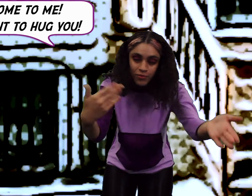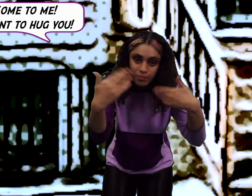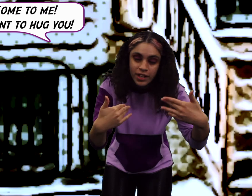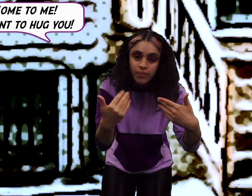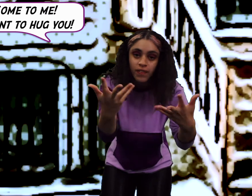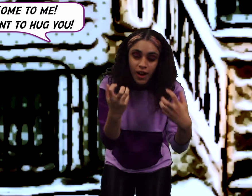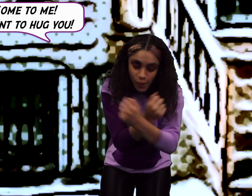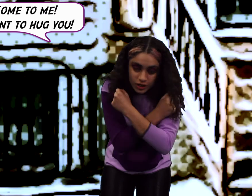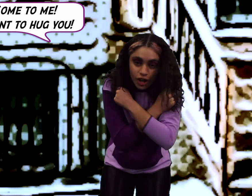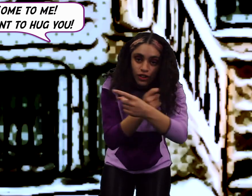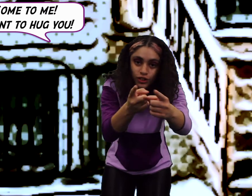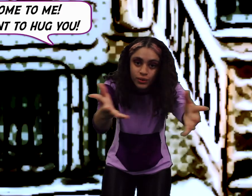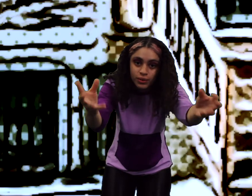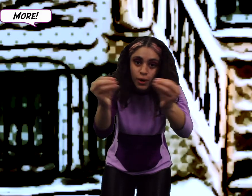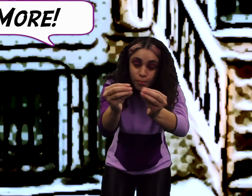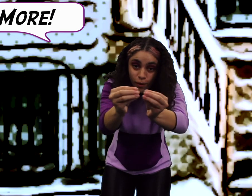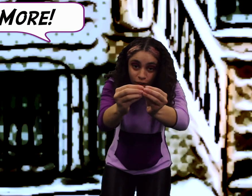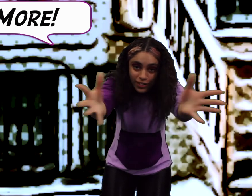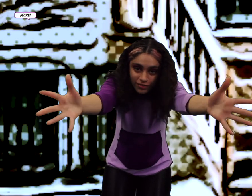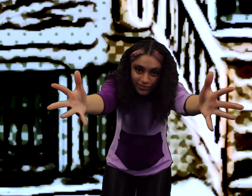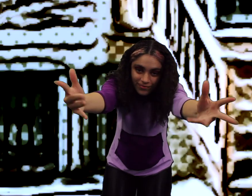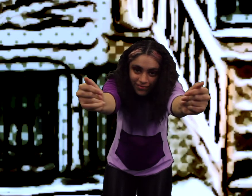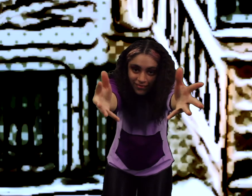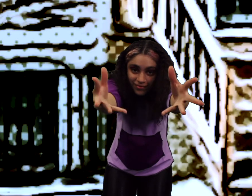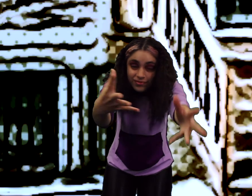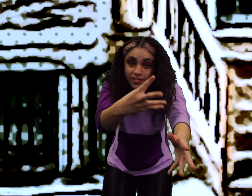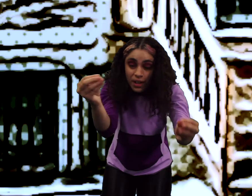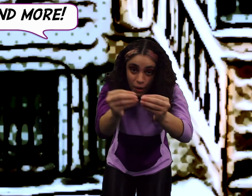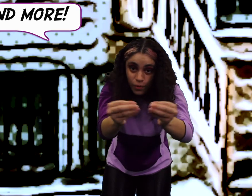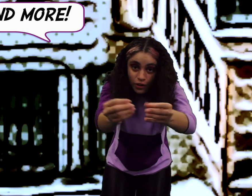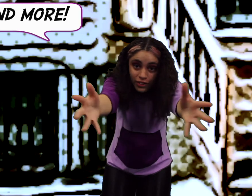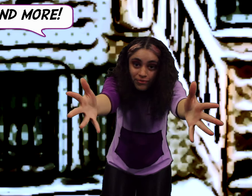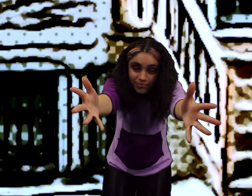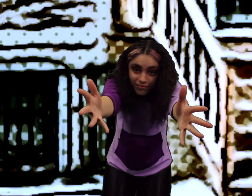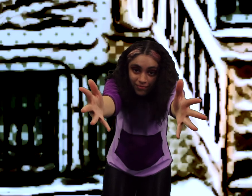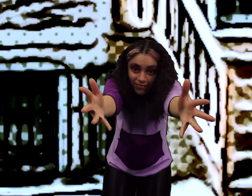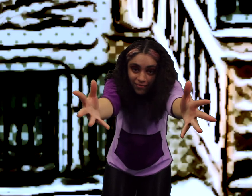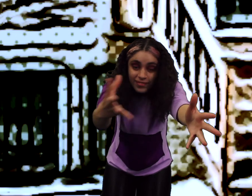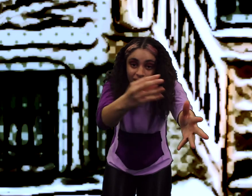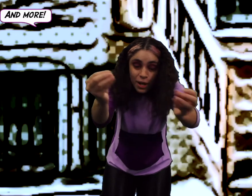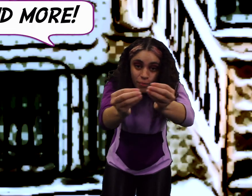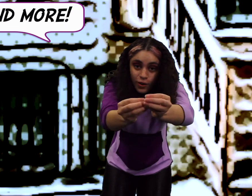to me! I want to hug you! More! And more! And more! more!